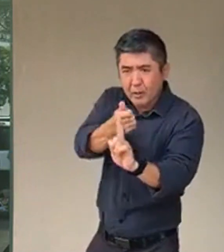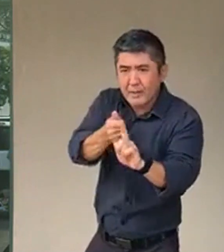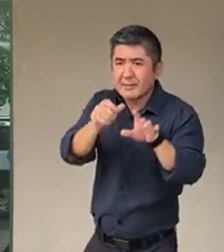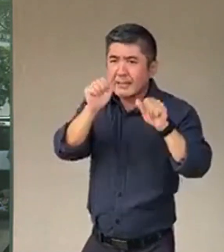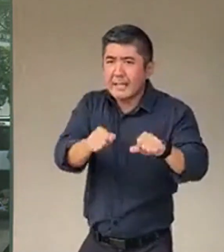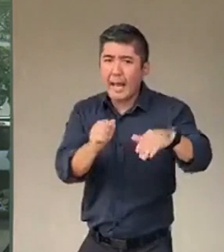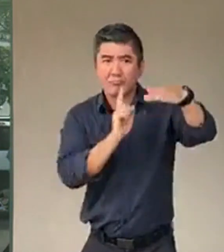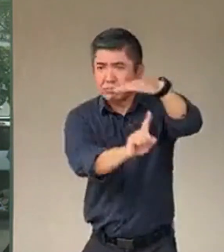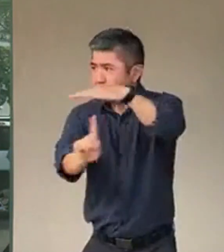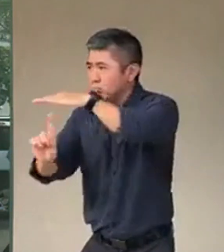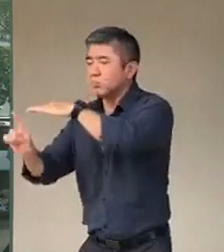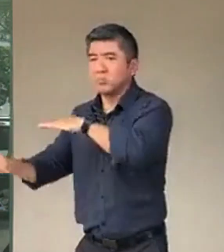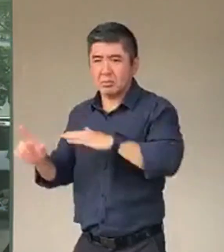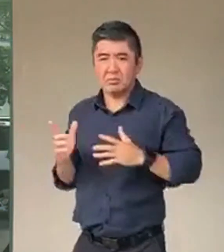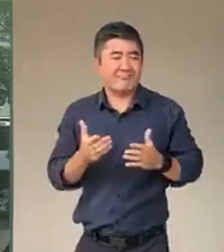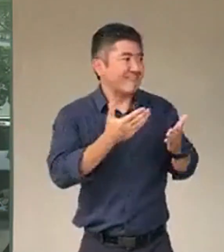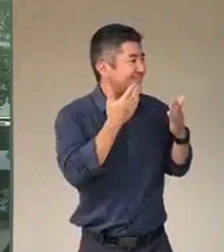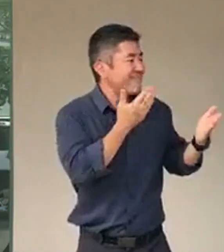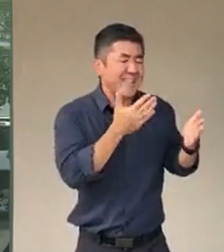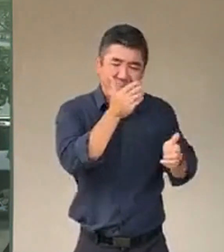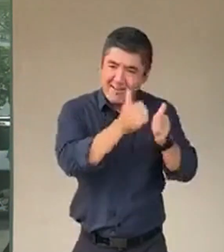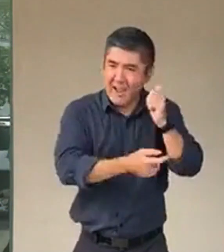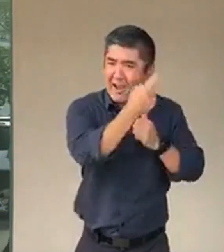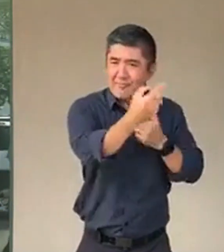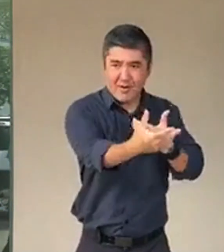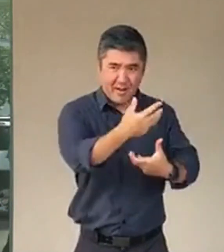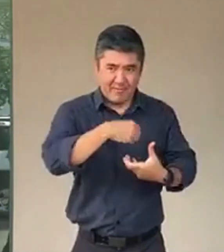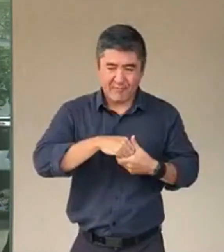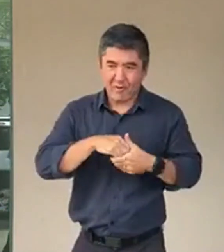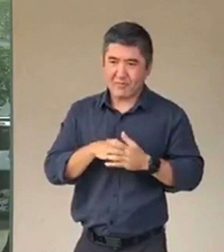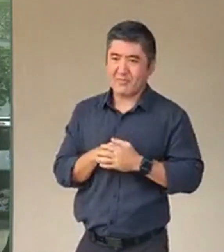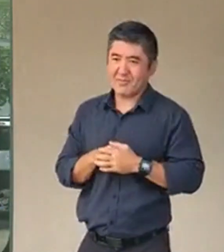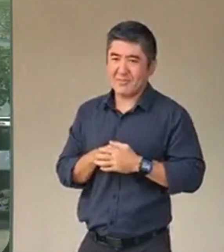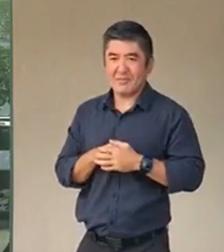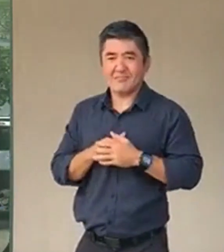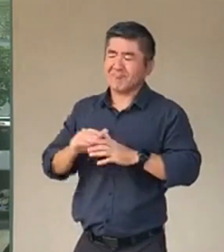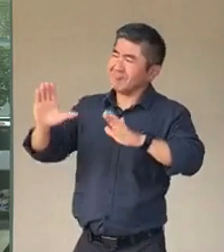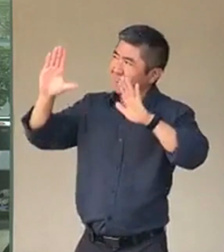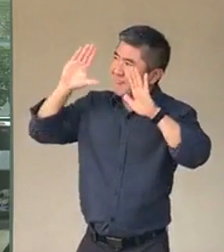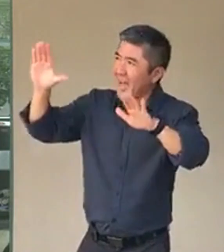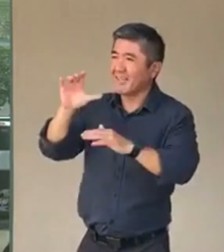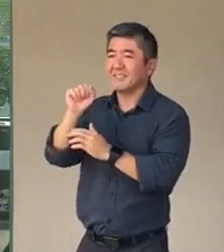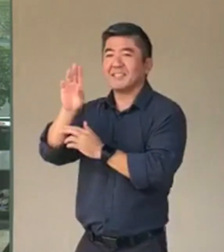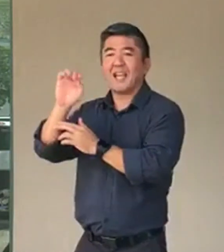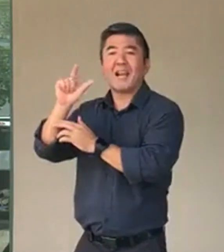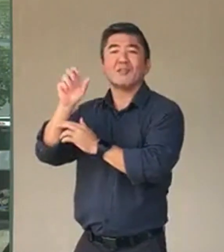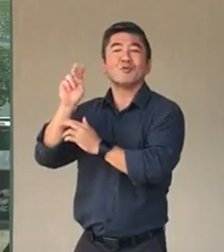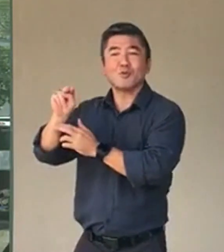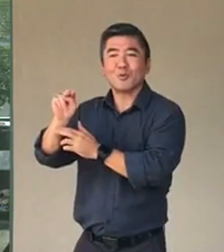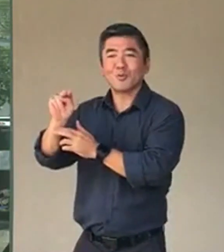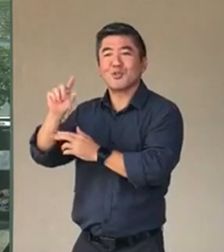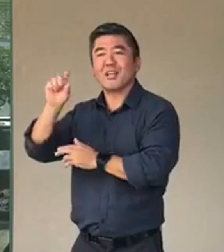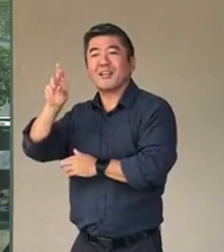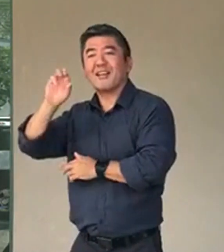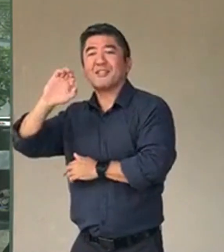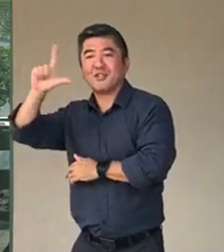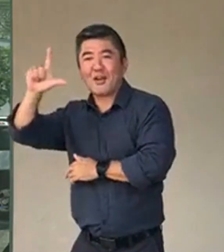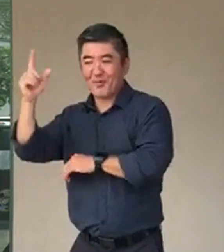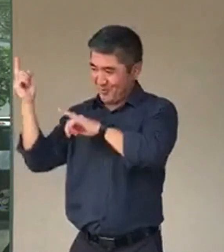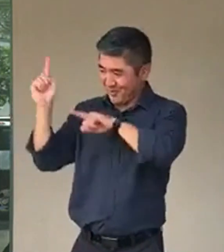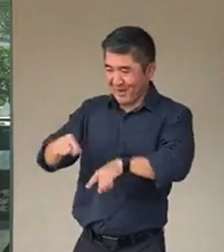So thank you all. Thank you for including me, Mayor, Governor. And most of all, we have our excellent Surgeon General here. So thank you for understanding, everyone.